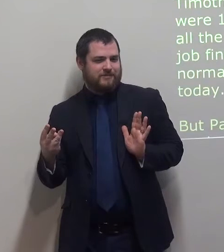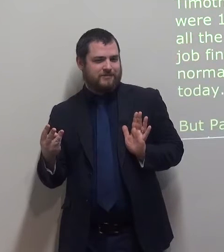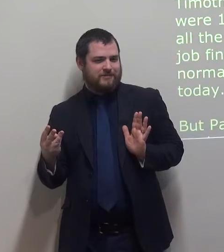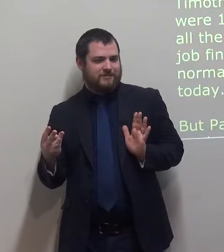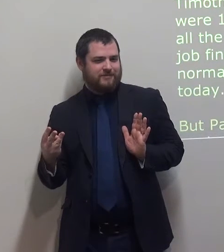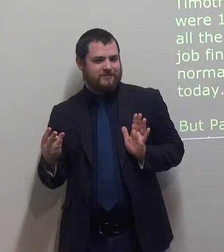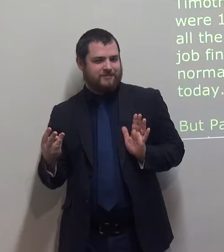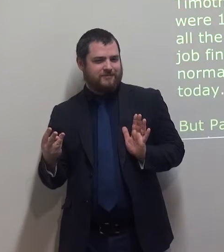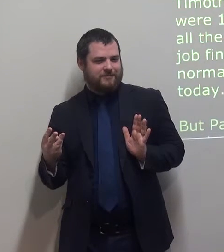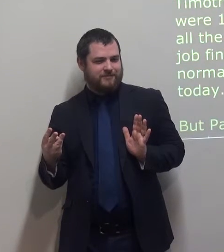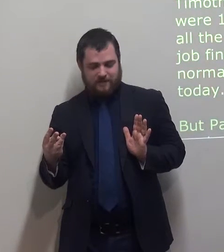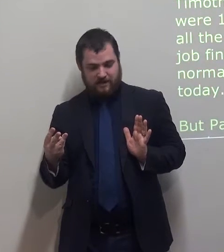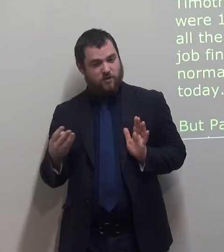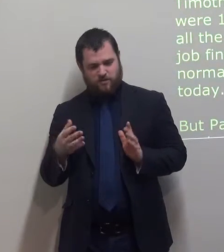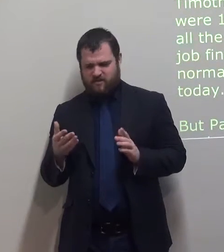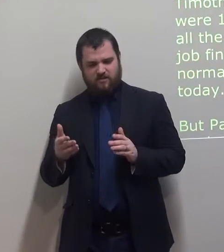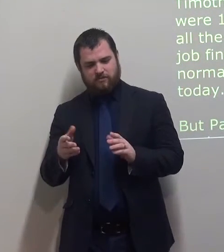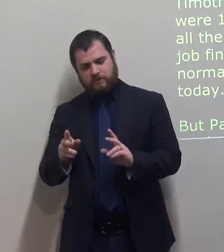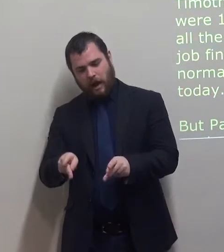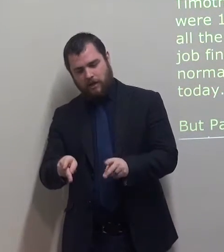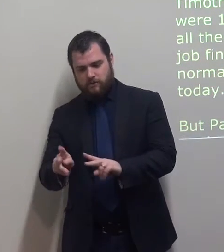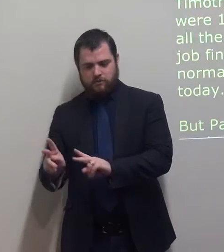When all the apostles lied, that special joke finished.